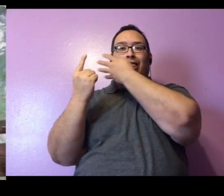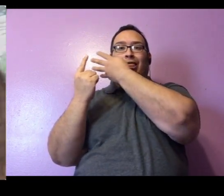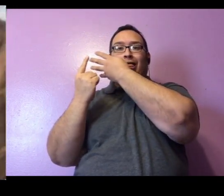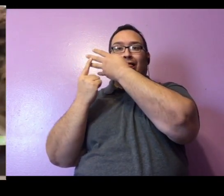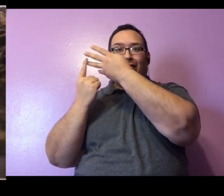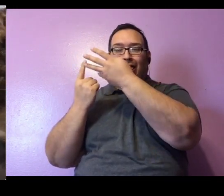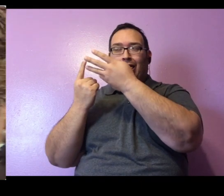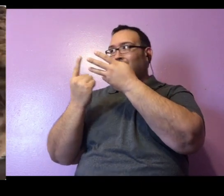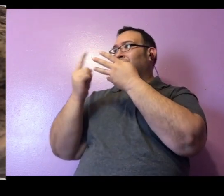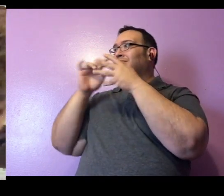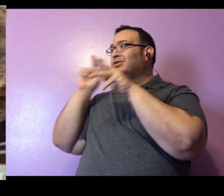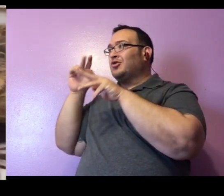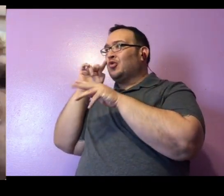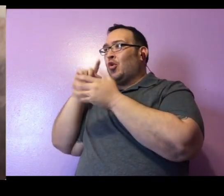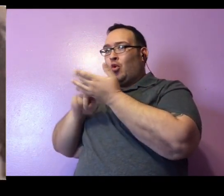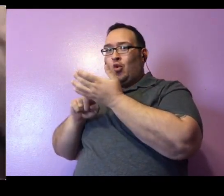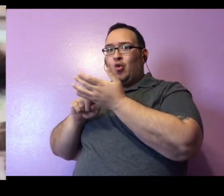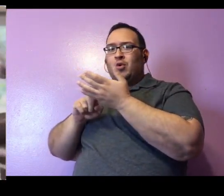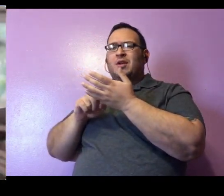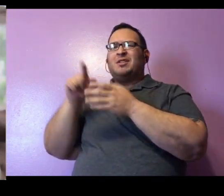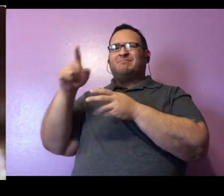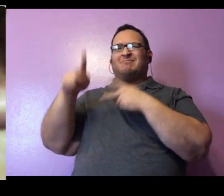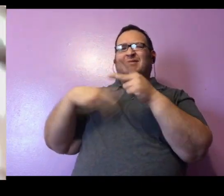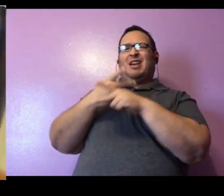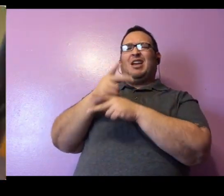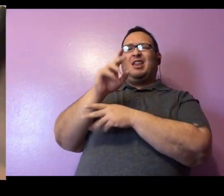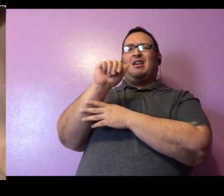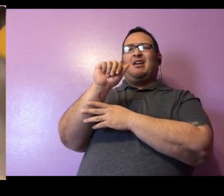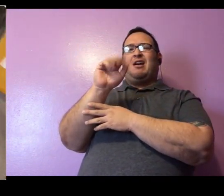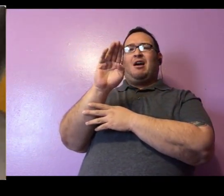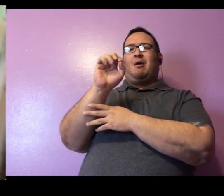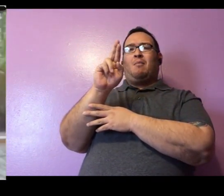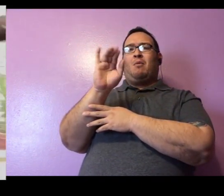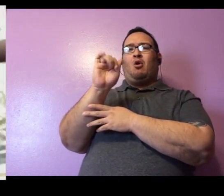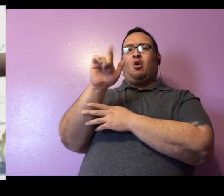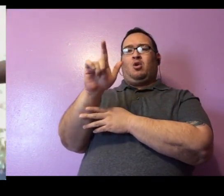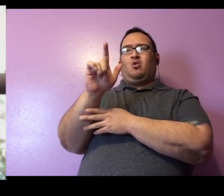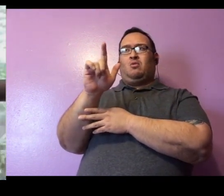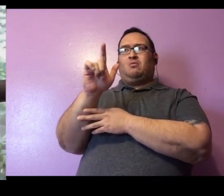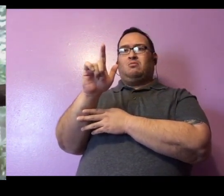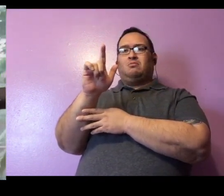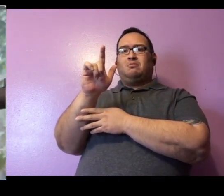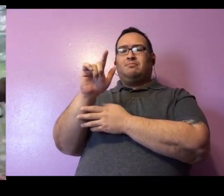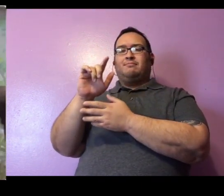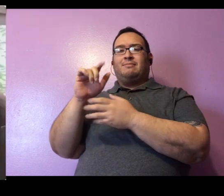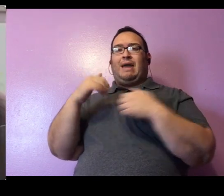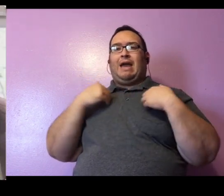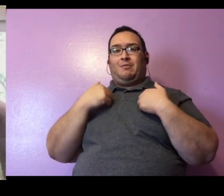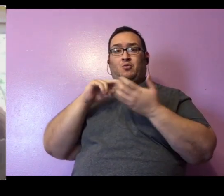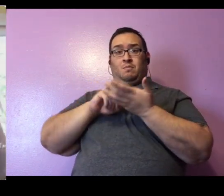arboreal animal. She's living in the trees. what helps her find animals? just tried to take a camera.